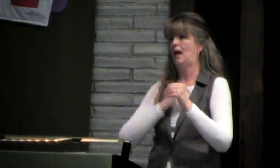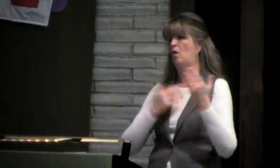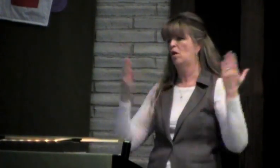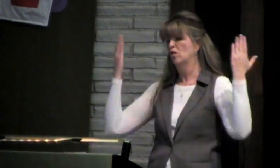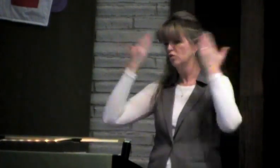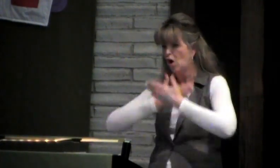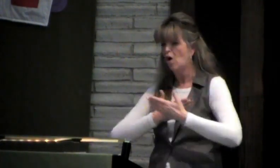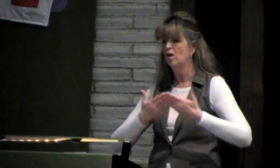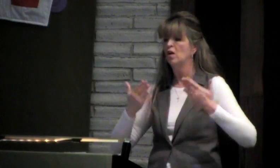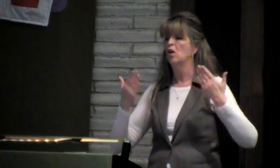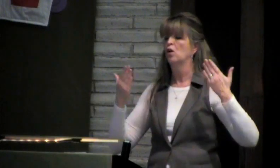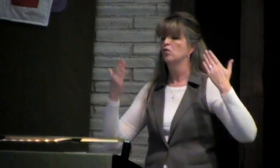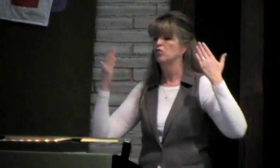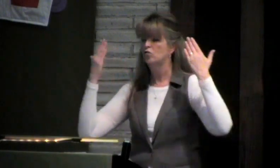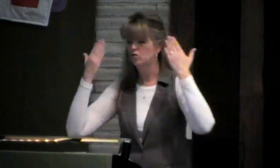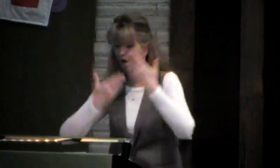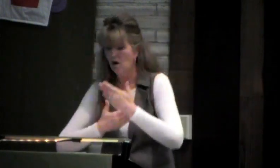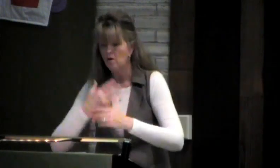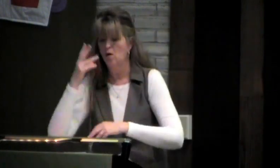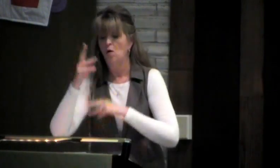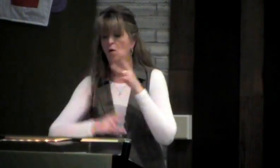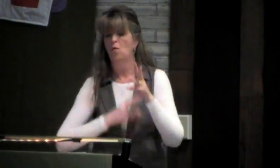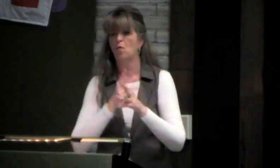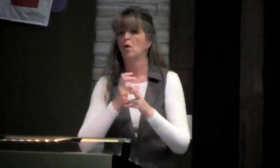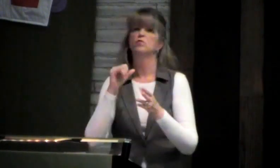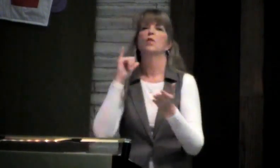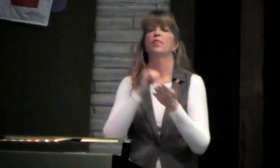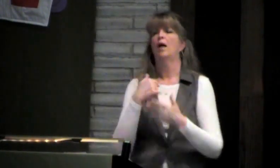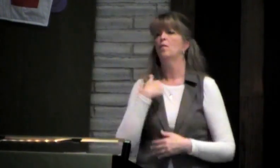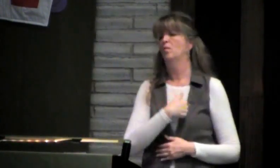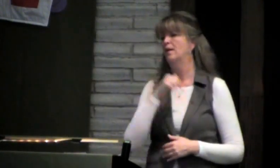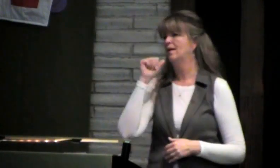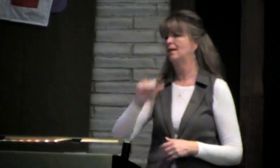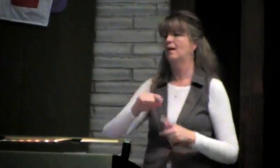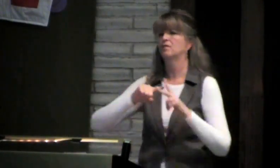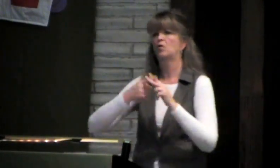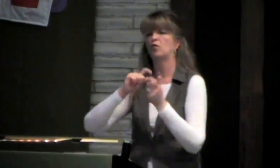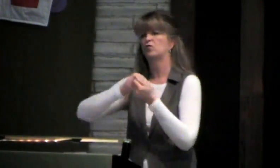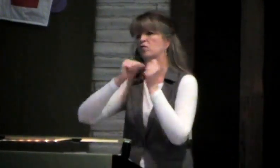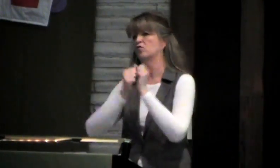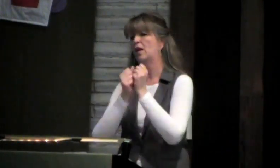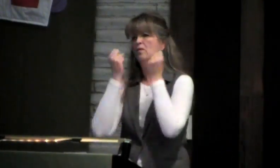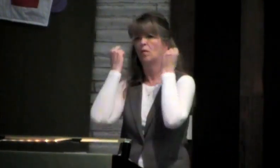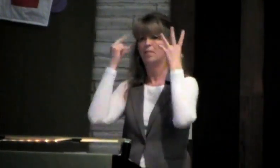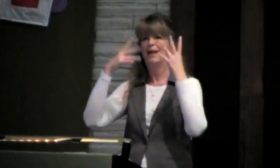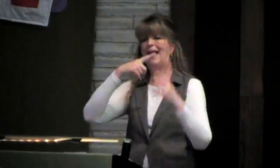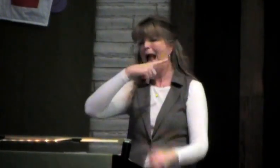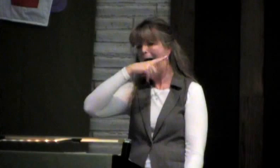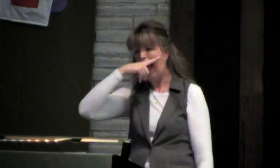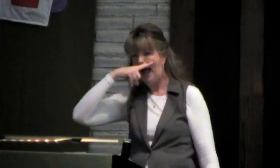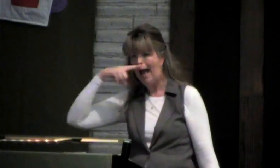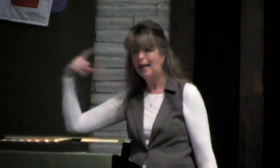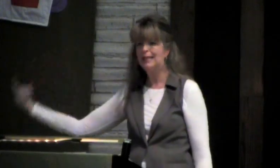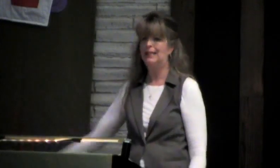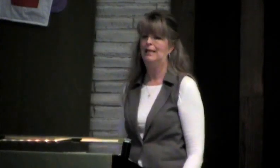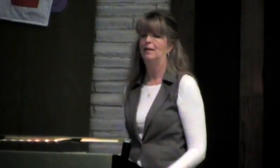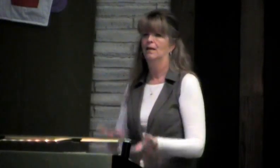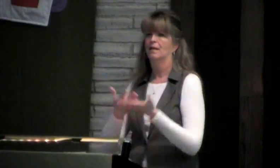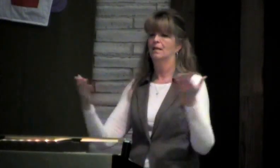be a light in our darkness in our dark world so that we can start to change